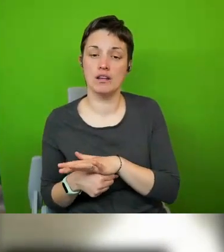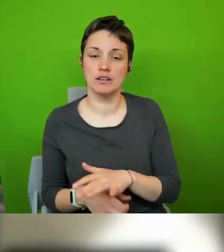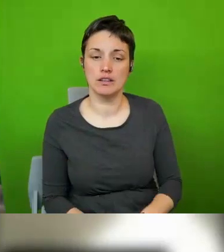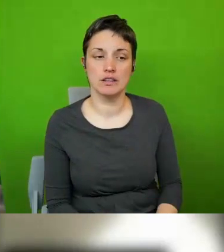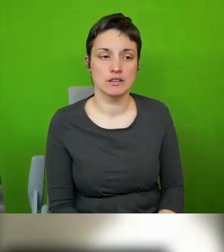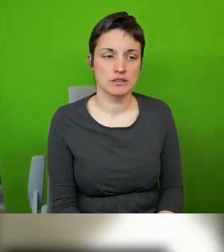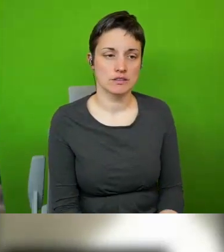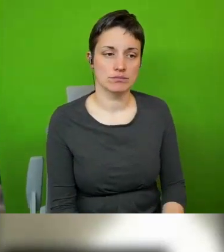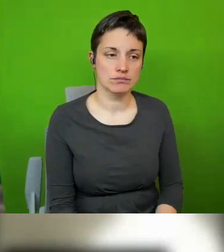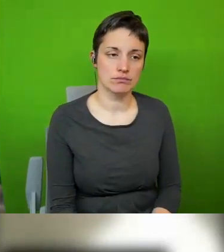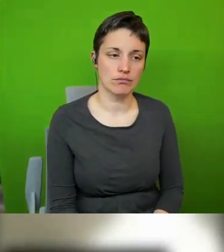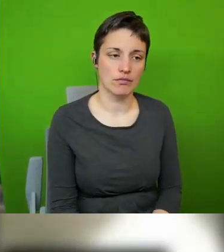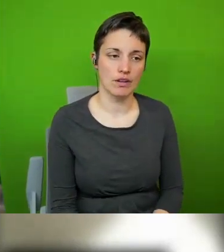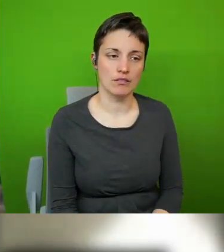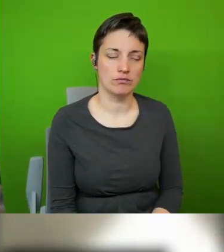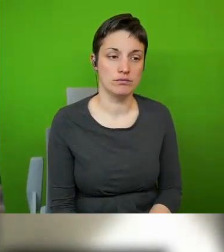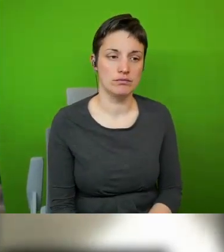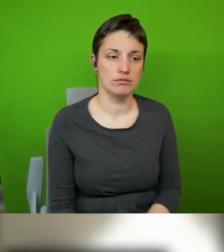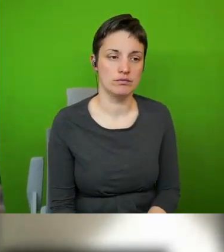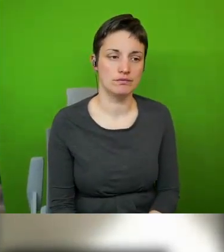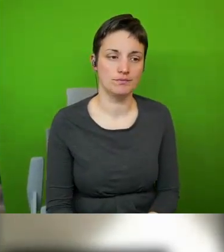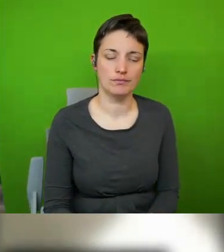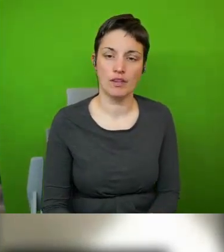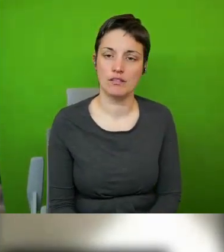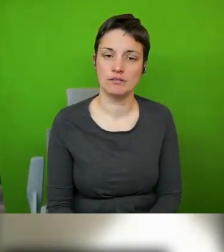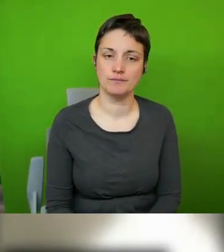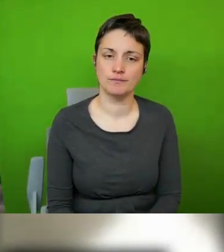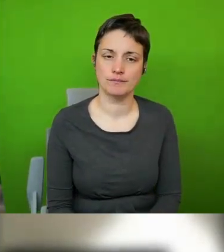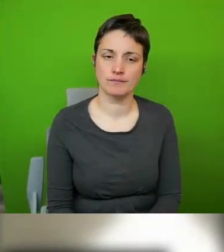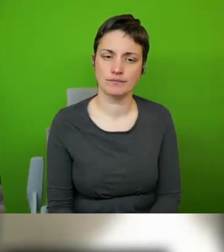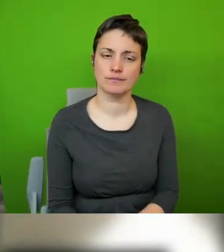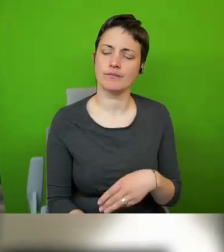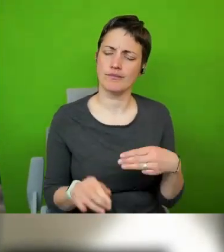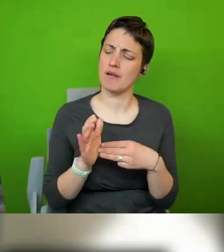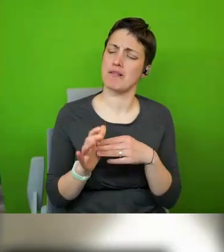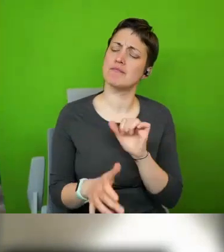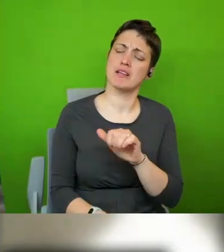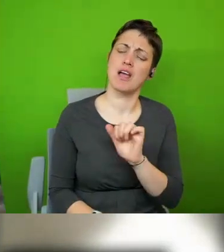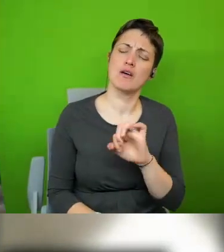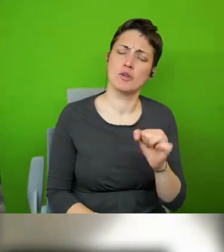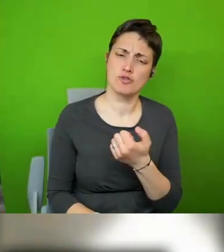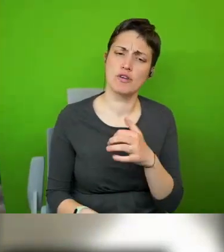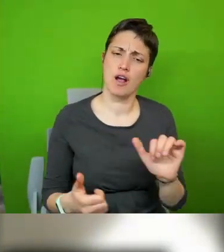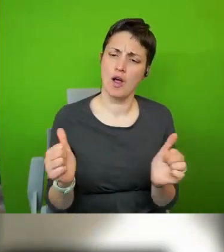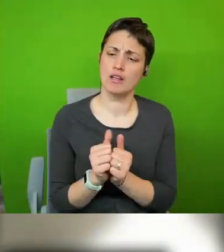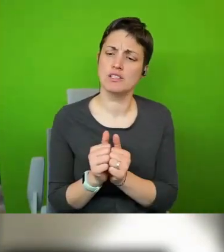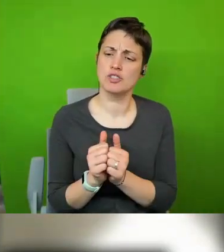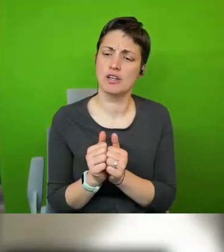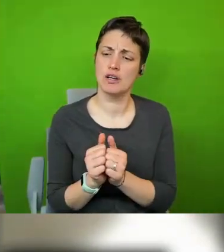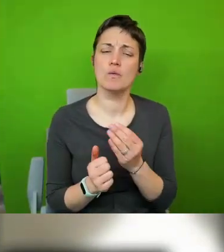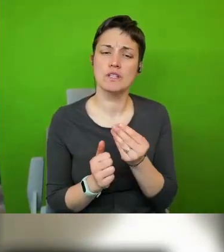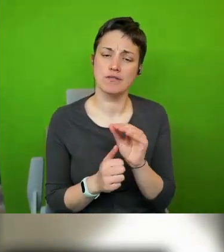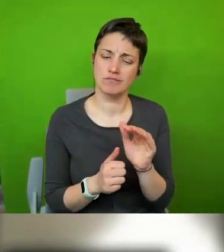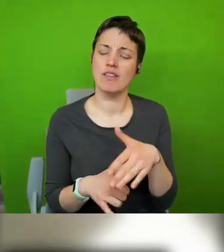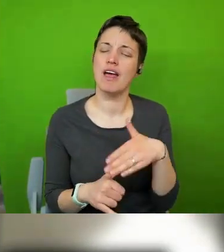um um and and we should acknowledge um i mean we're coming towards the end